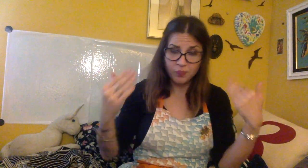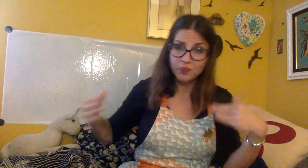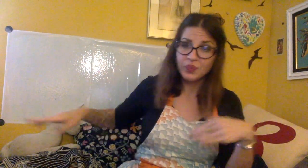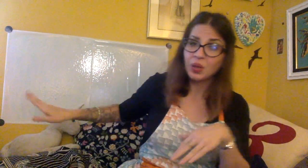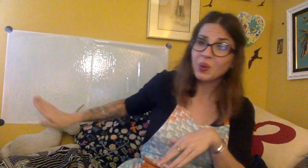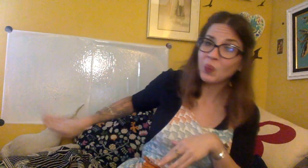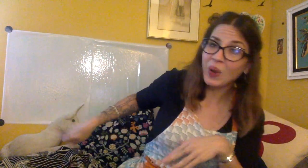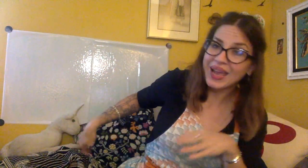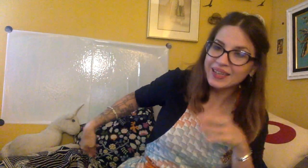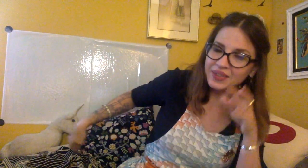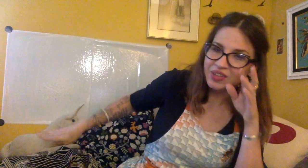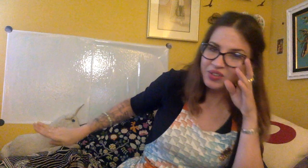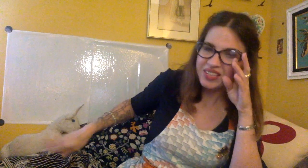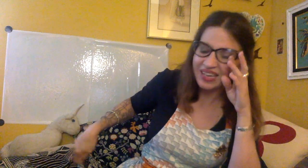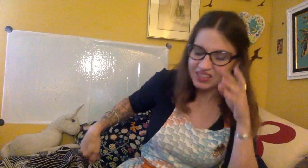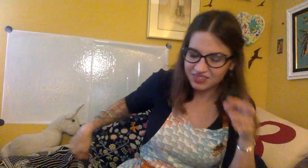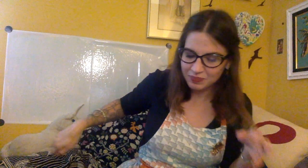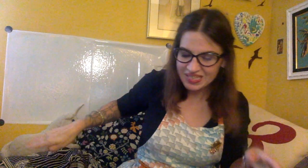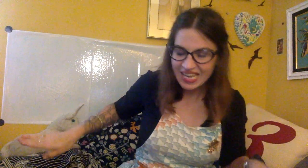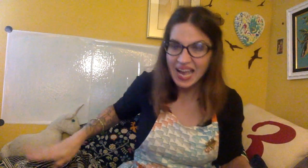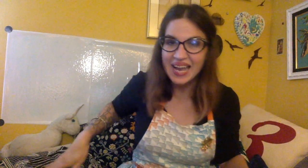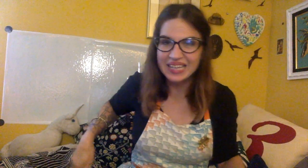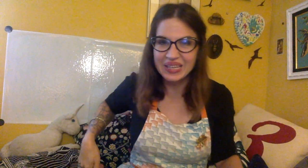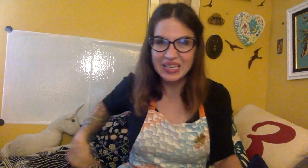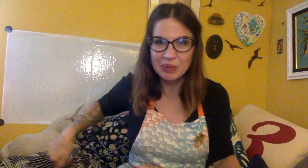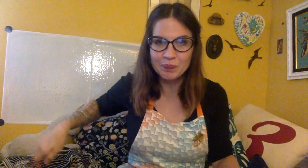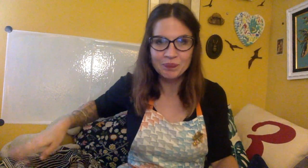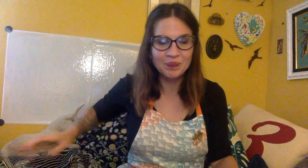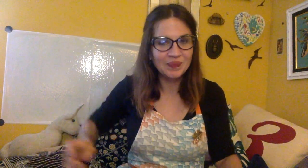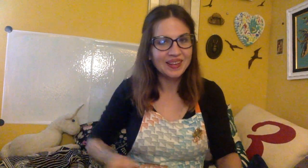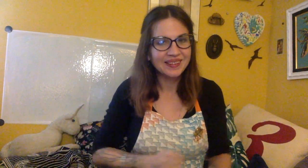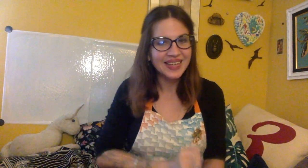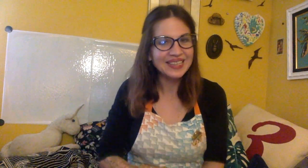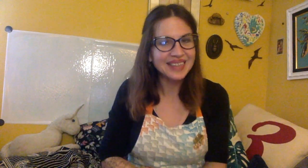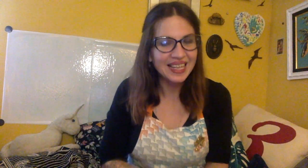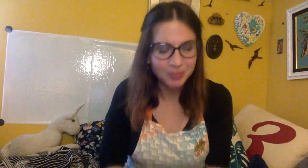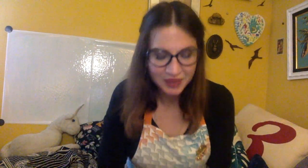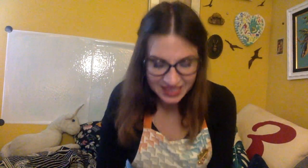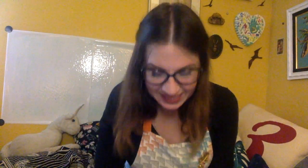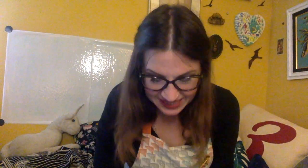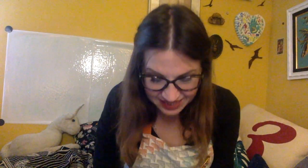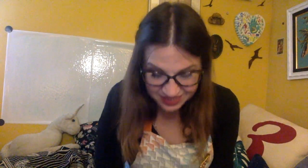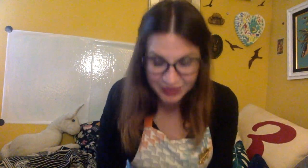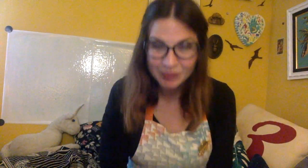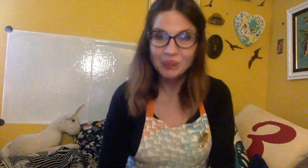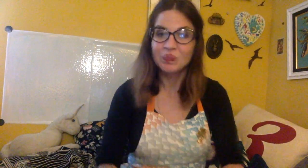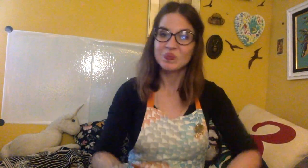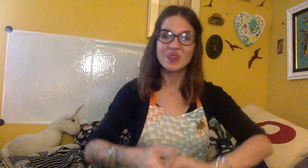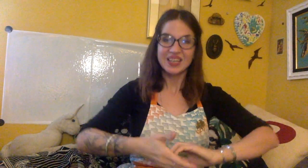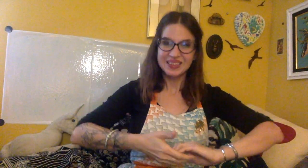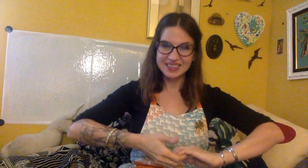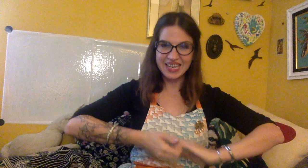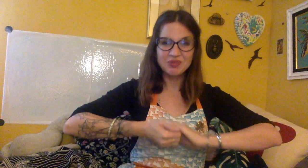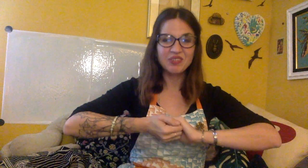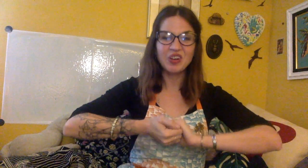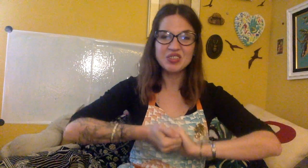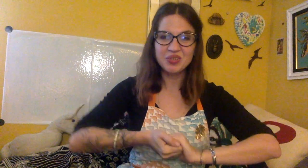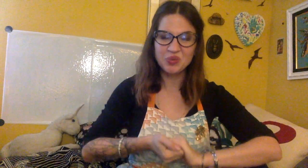wagging their tails behind them. And last but not least, the name of our nursery